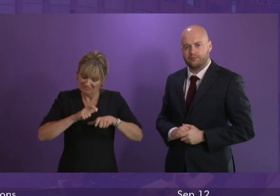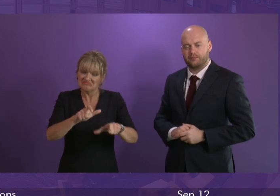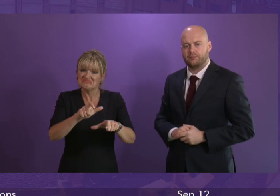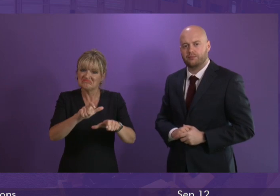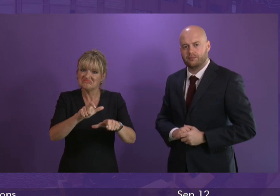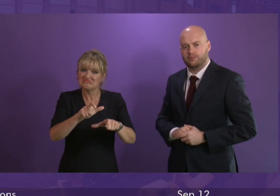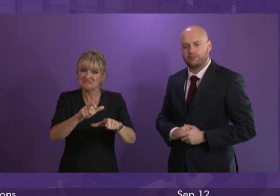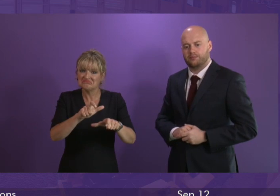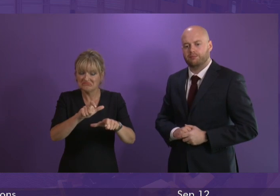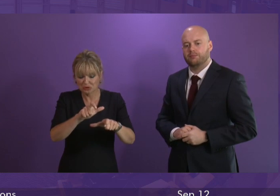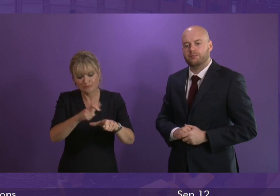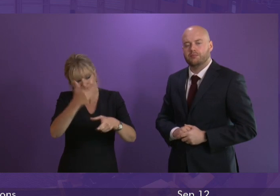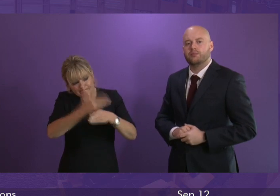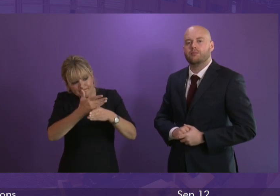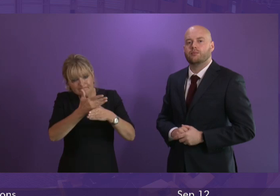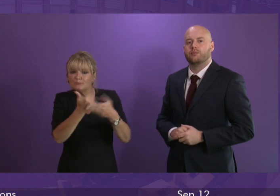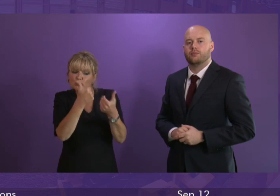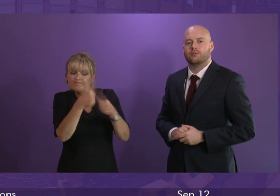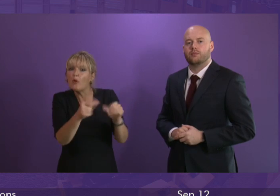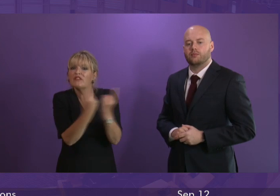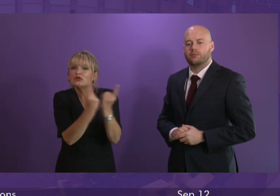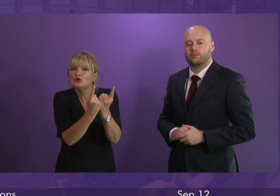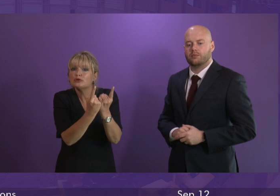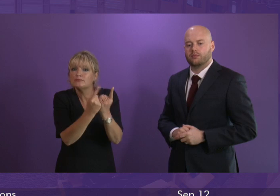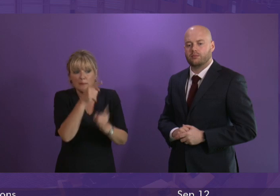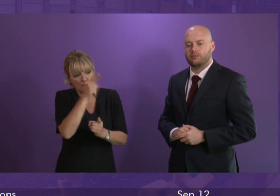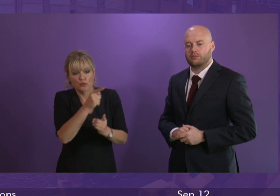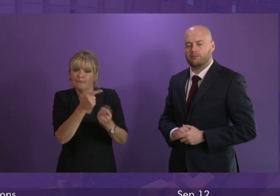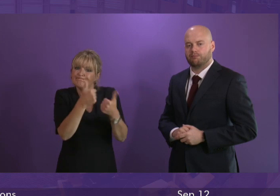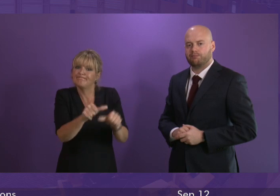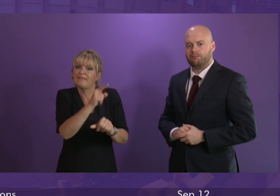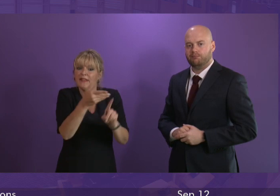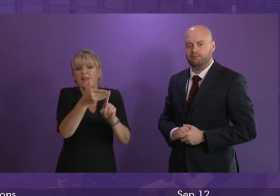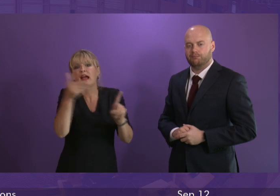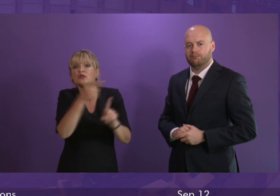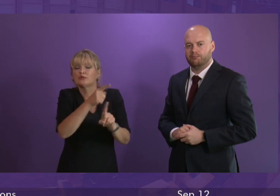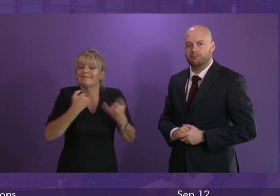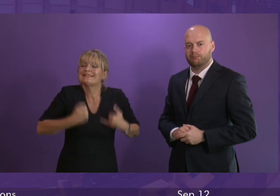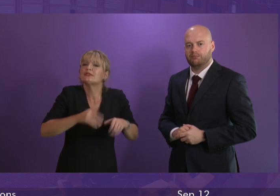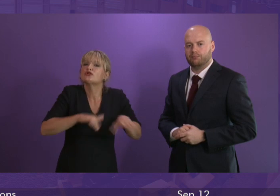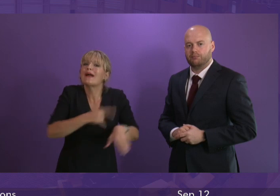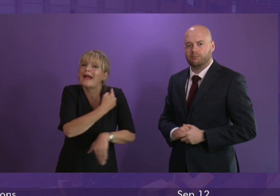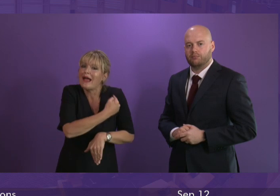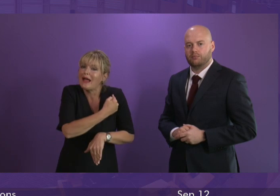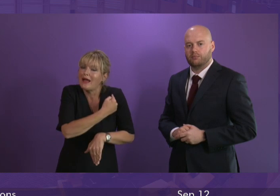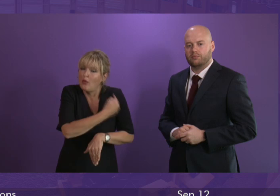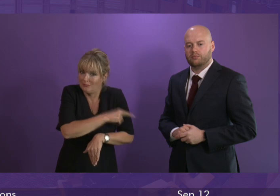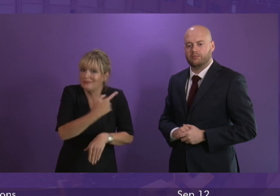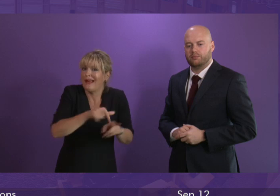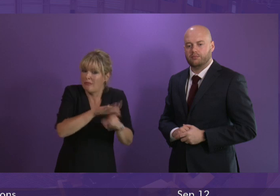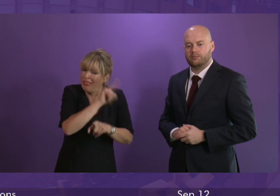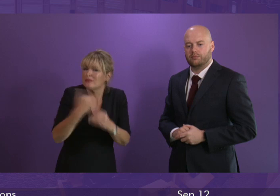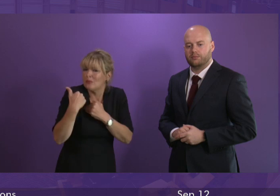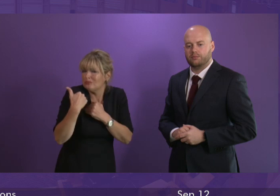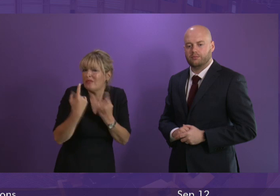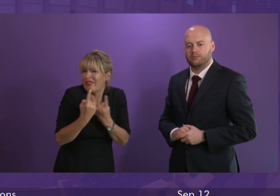and take the action to rectify the issue that has been identified at the SickKids in Edinburgh. That is the responsible thing to